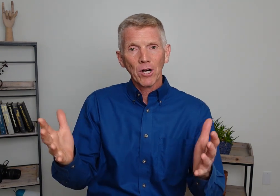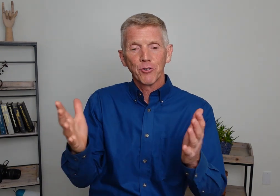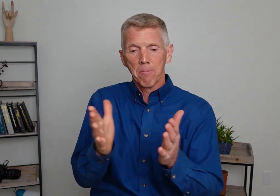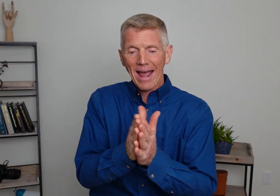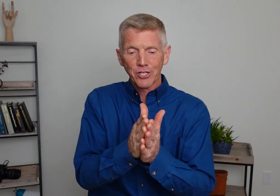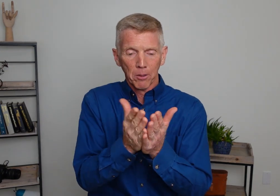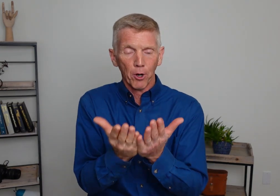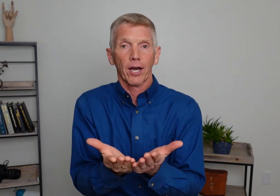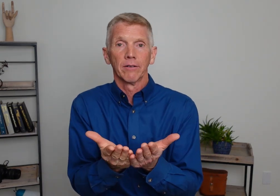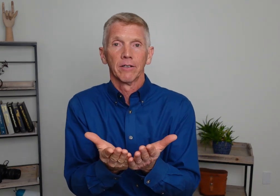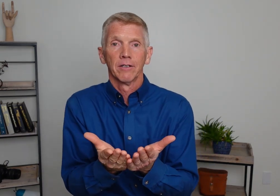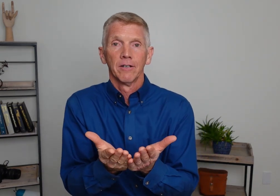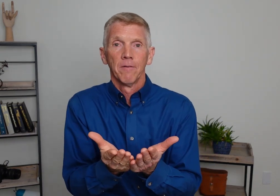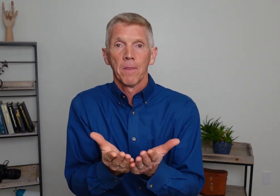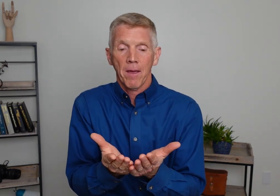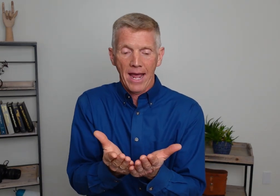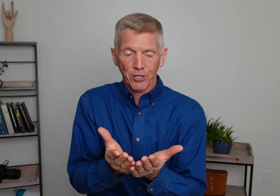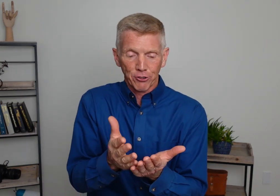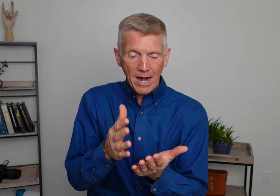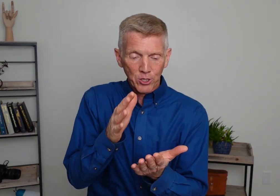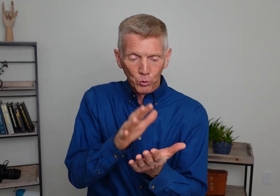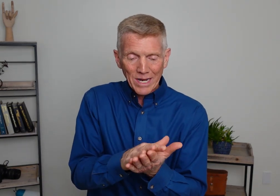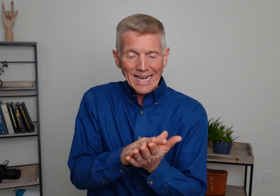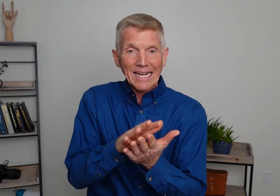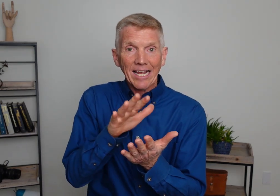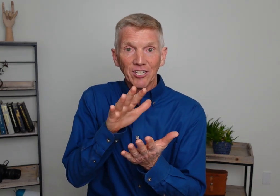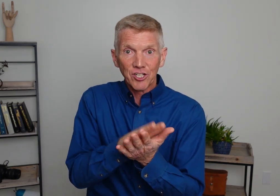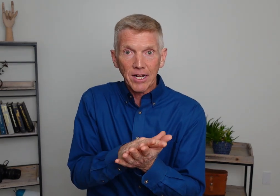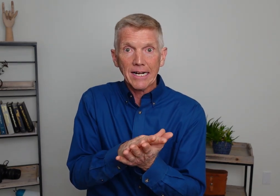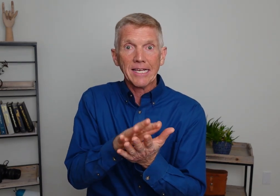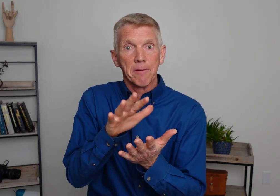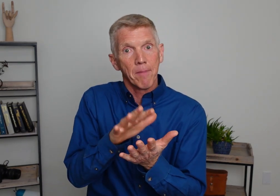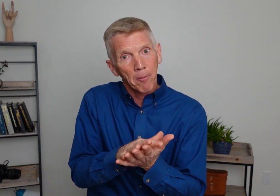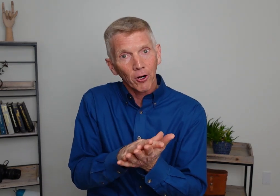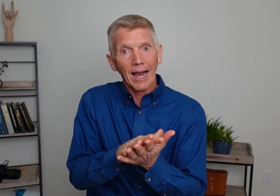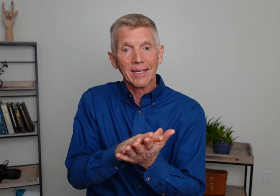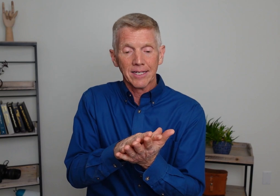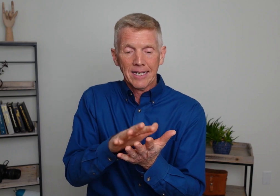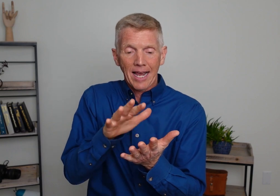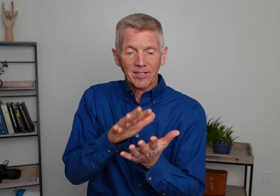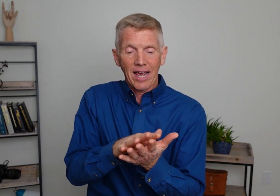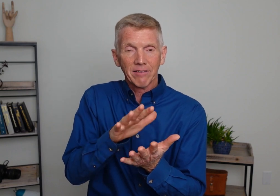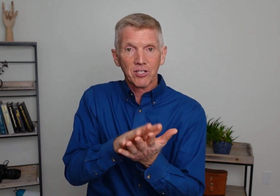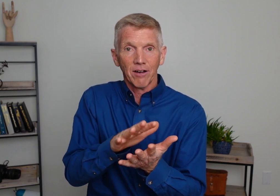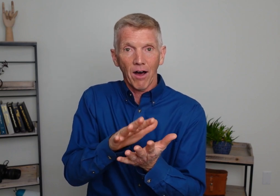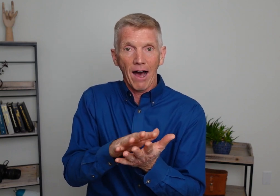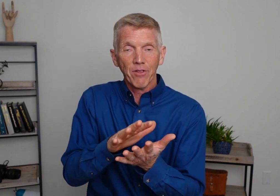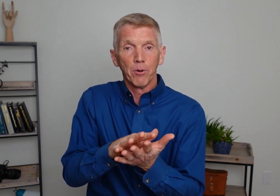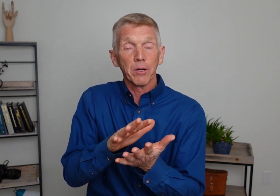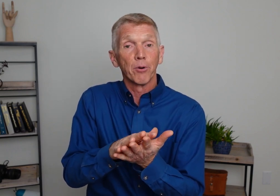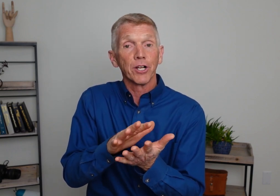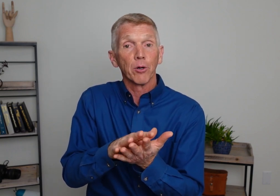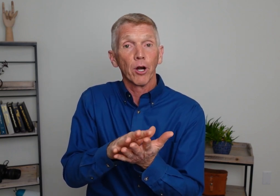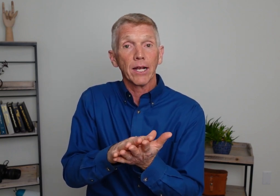want you to imagine a book. And you're trying to read and study and memorize and take the stuff off the book and put it in your brain.